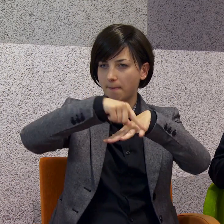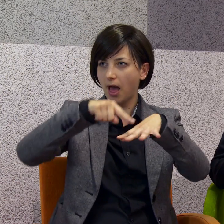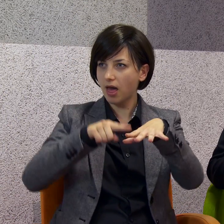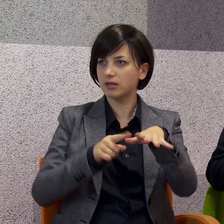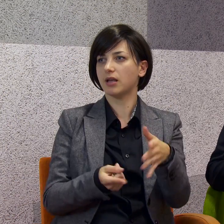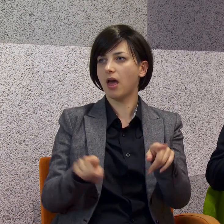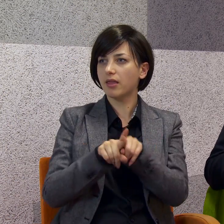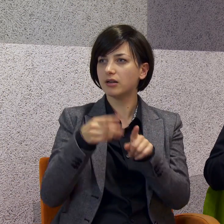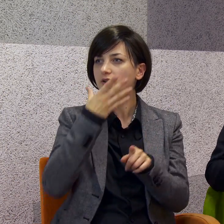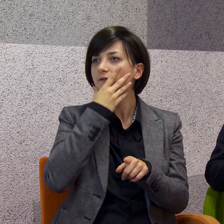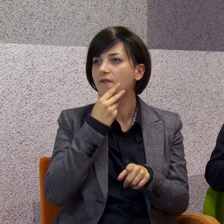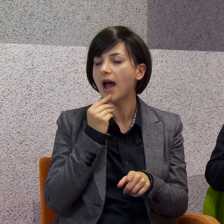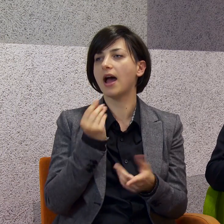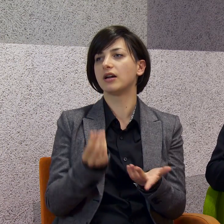And we calibrate all the data.